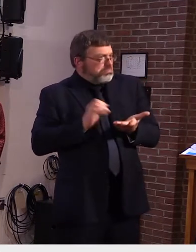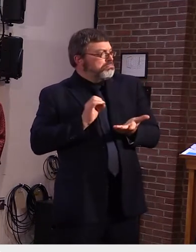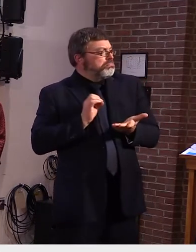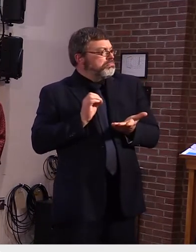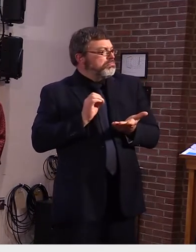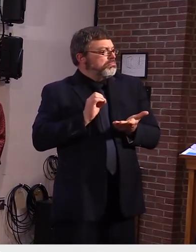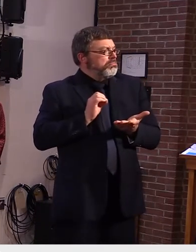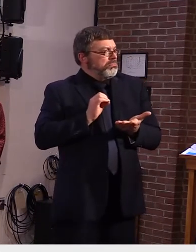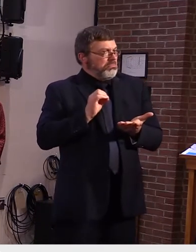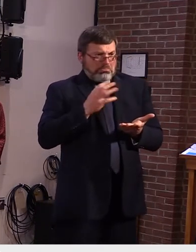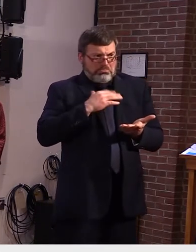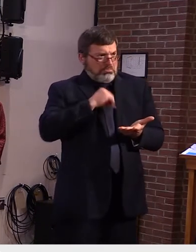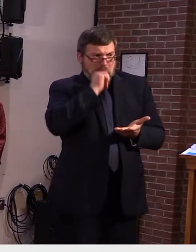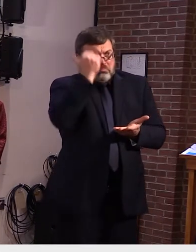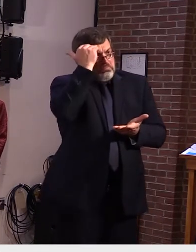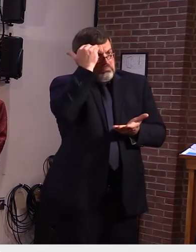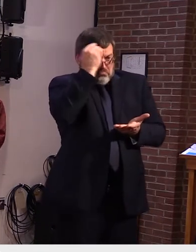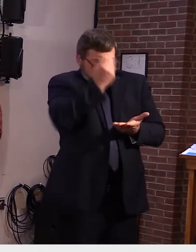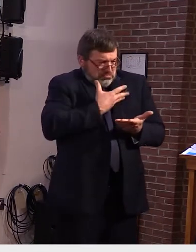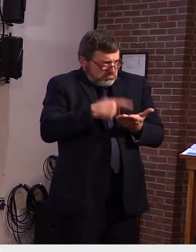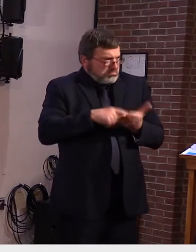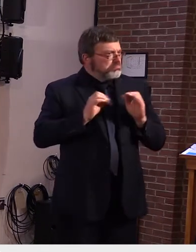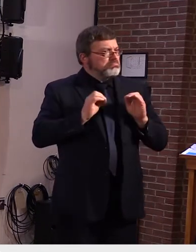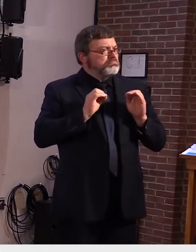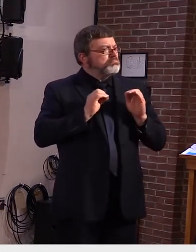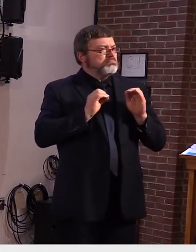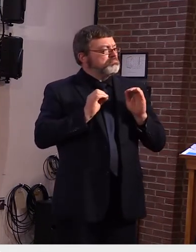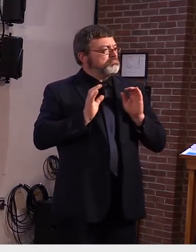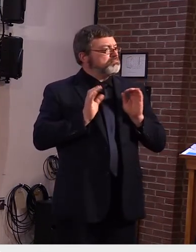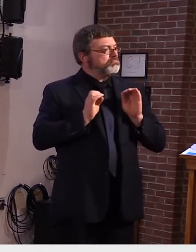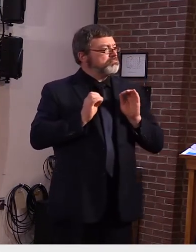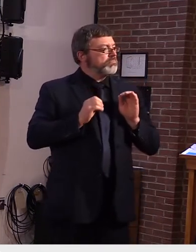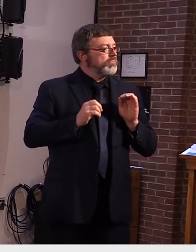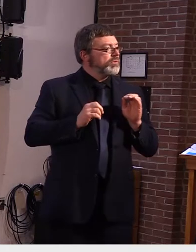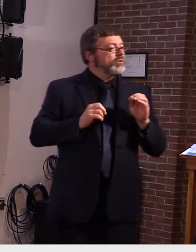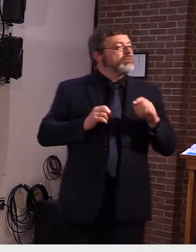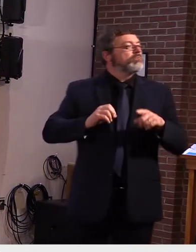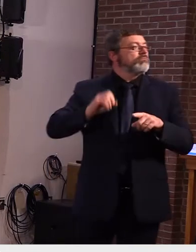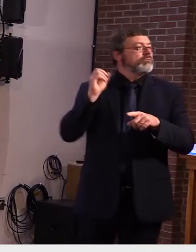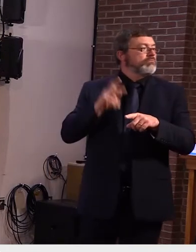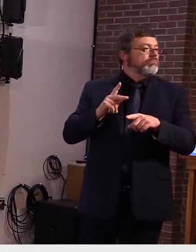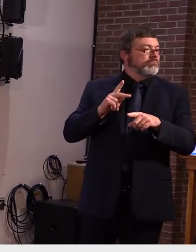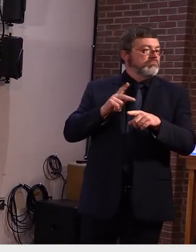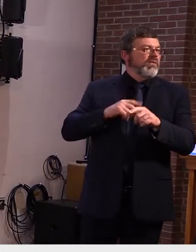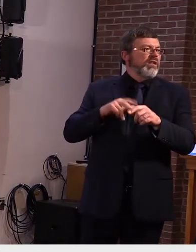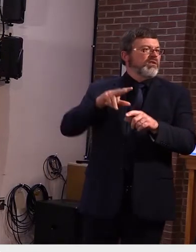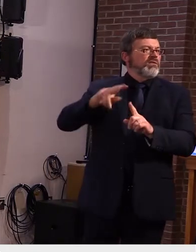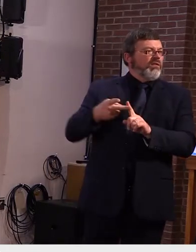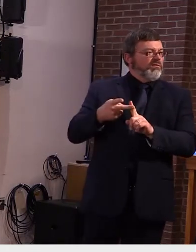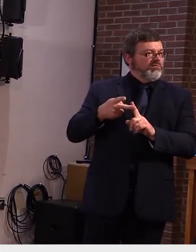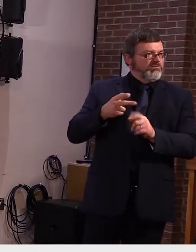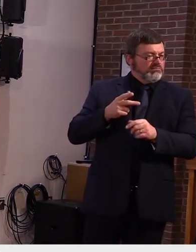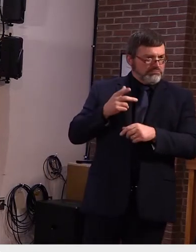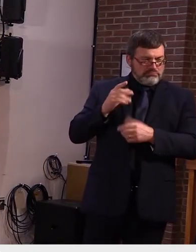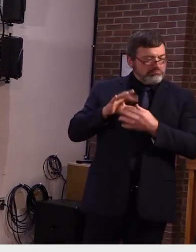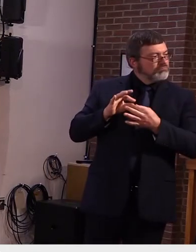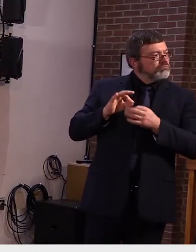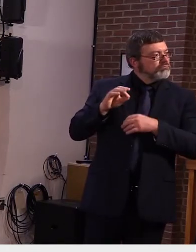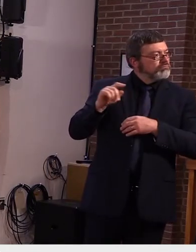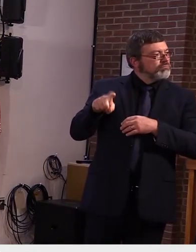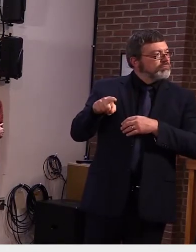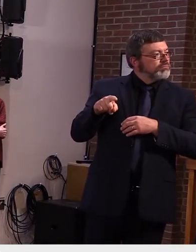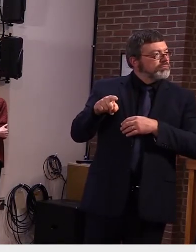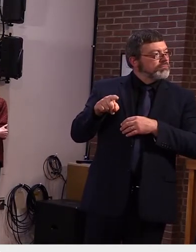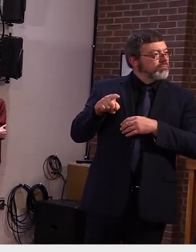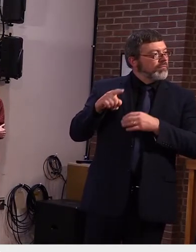any currently okay my second question is just about the new study that came out in the world health